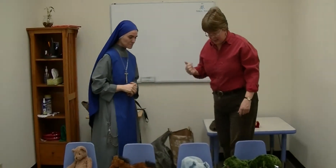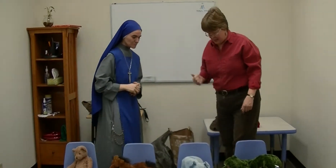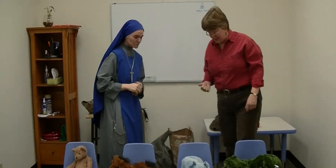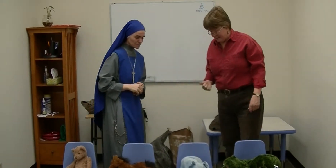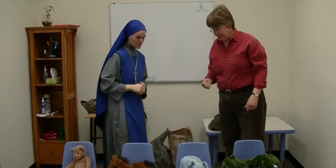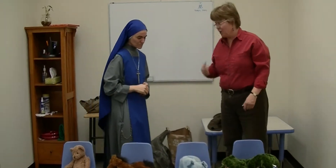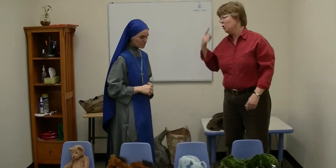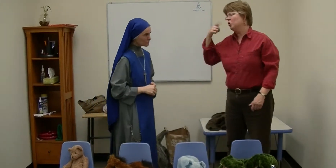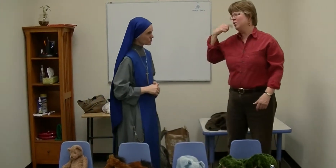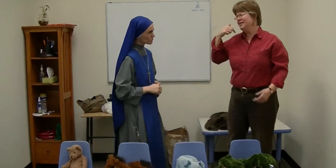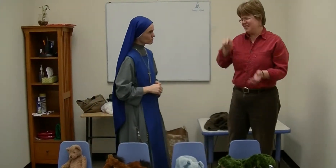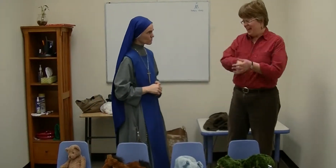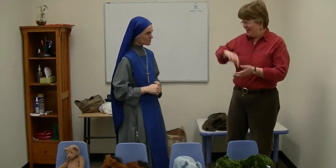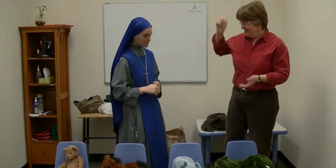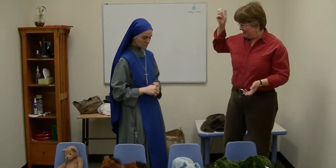Veni. Quis est?